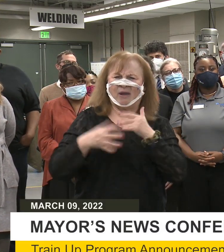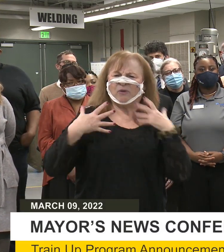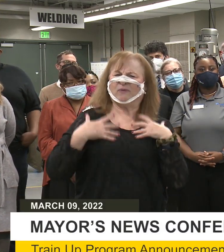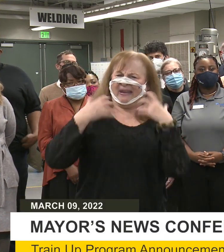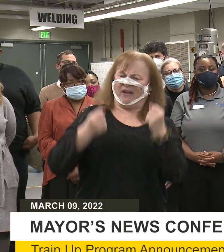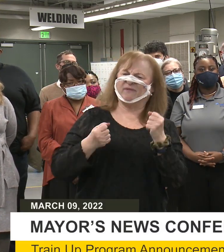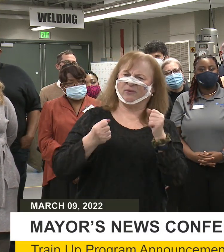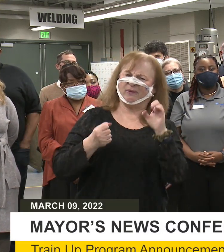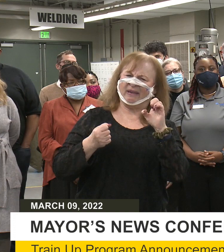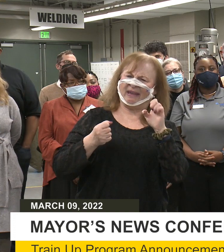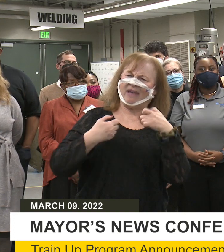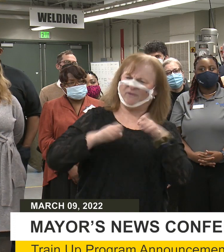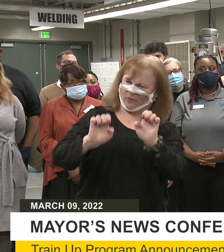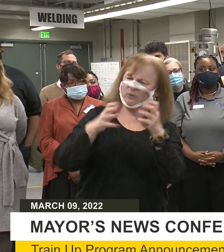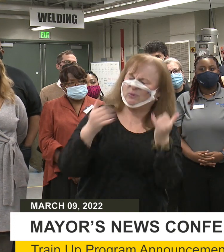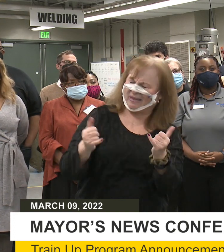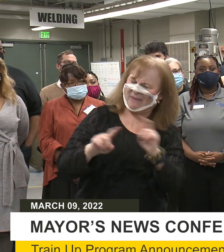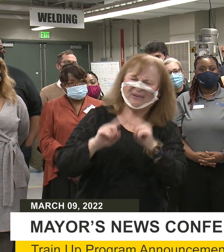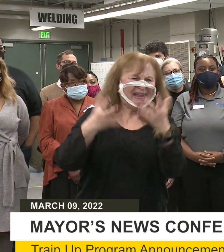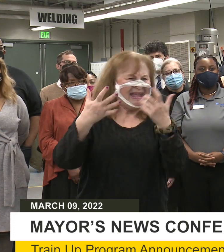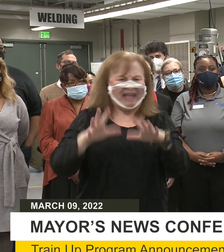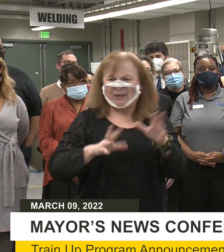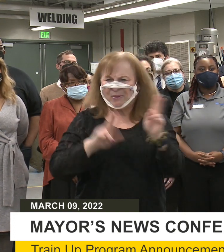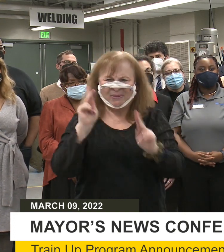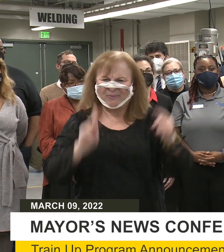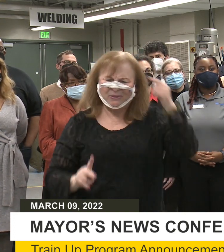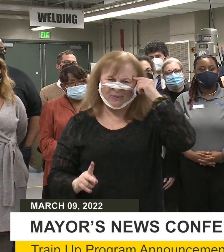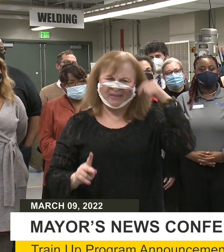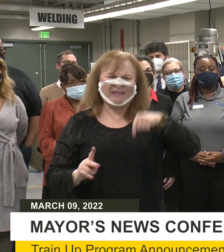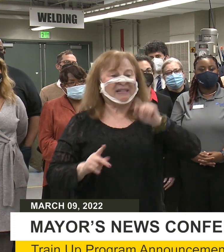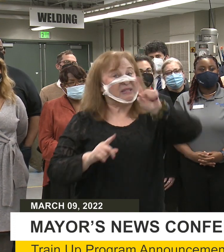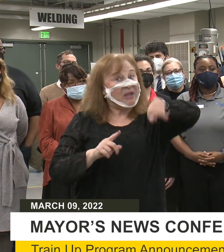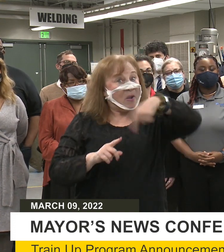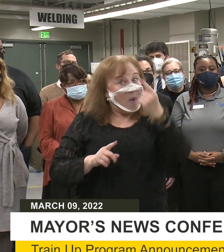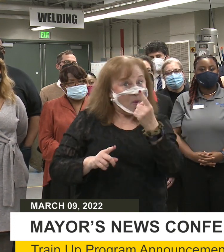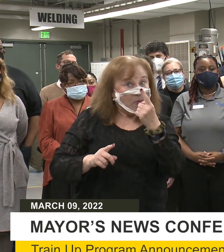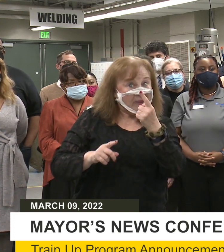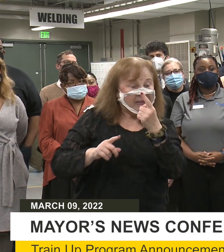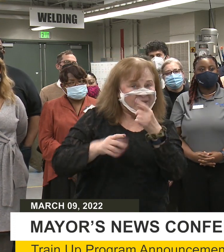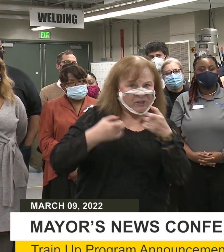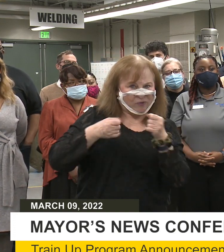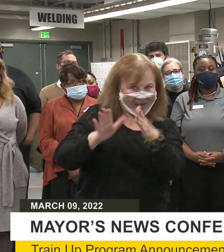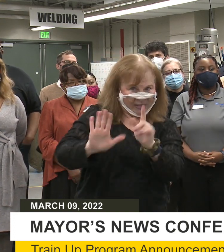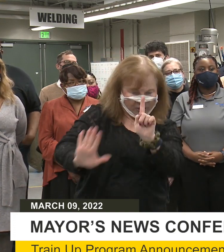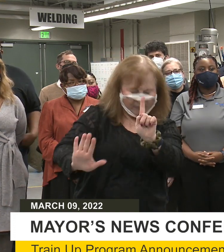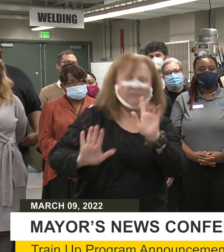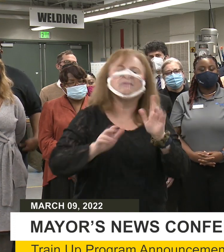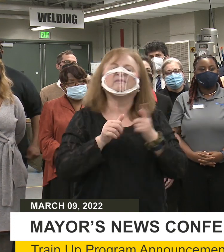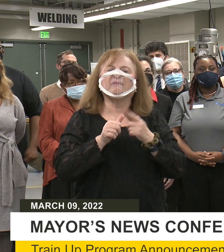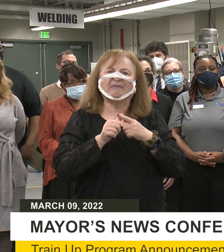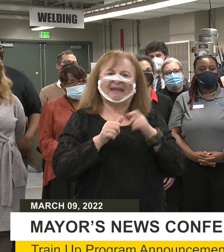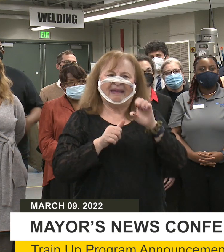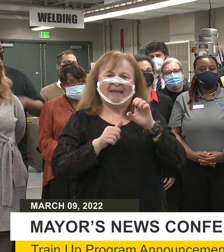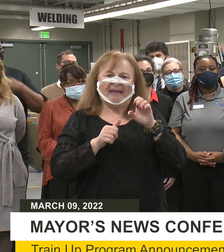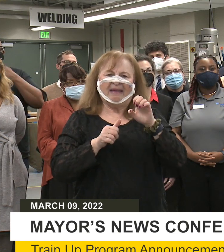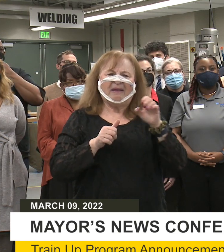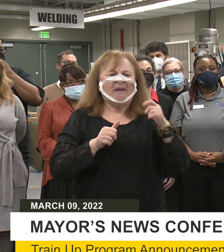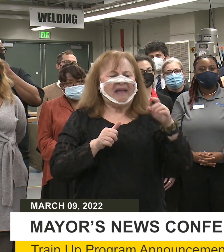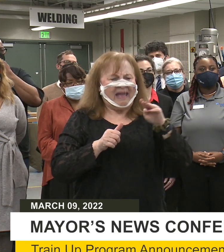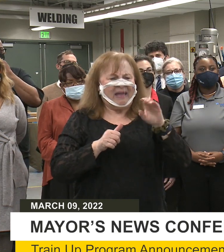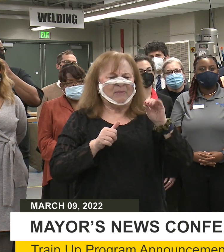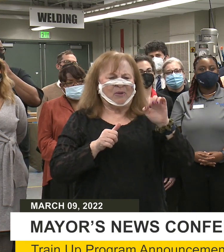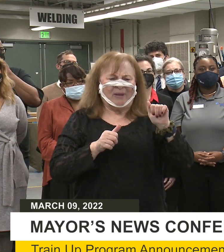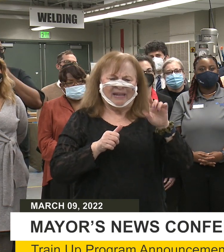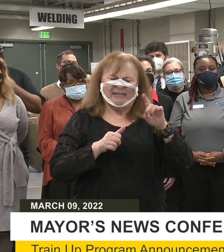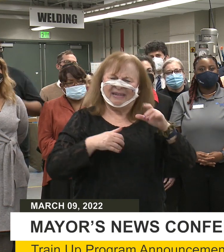and the focus of today. But I don't want anyone to think that it is the only strategy. So very briefly, MOED is committed to